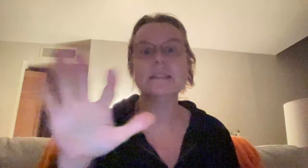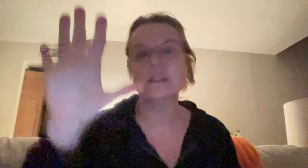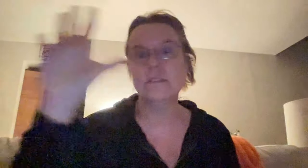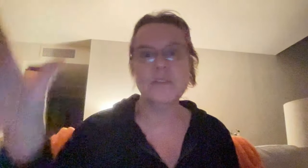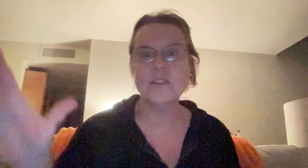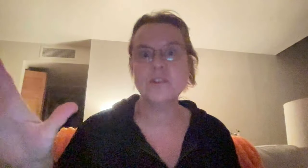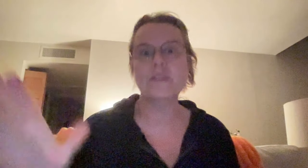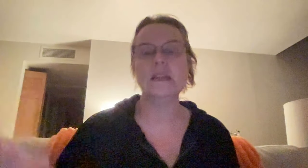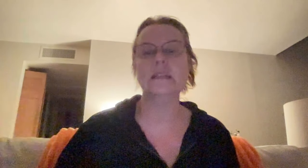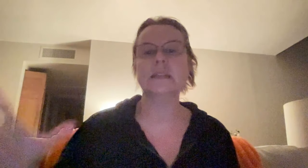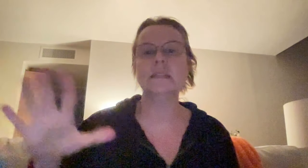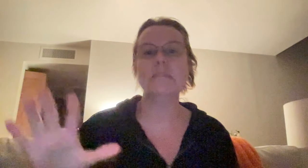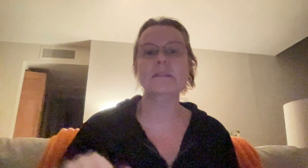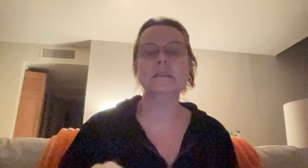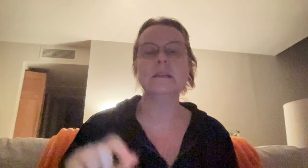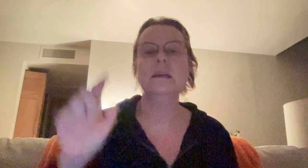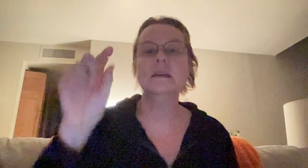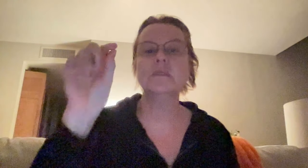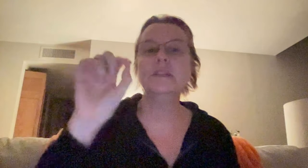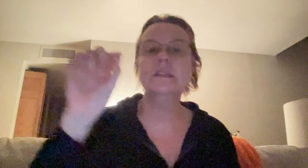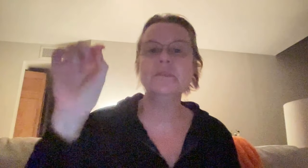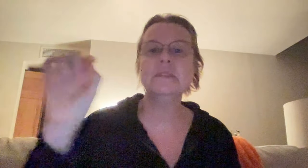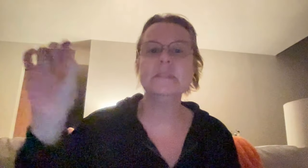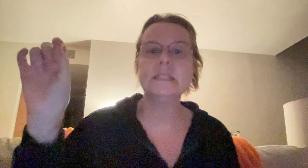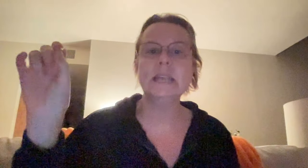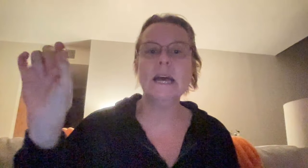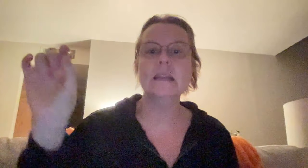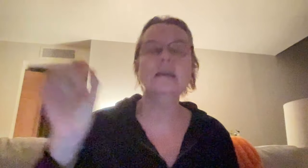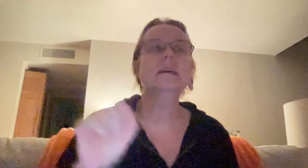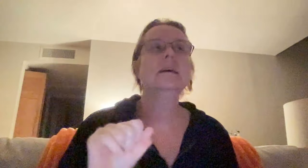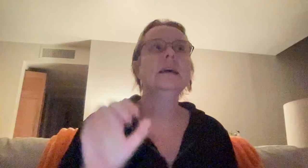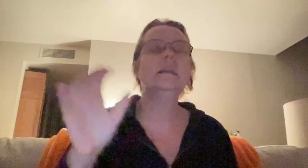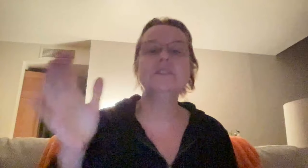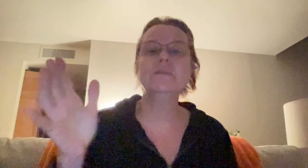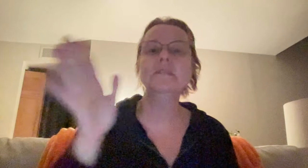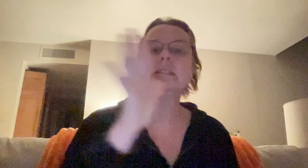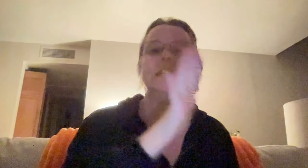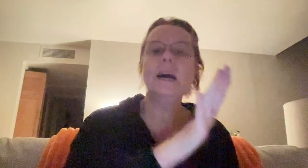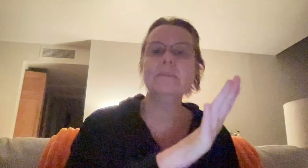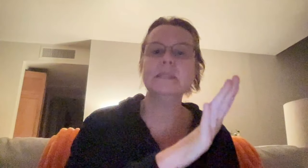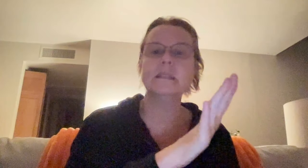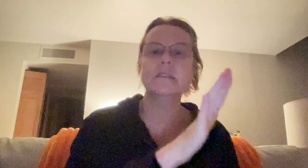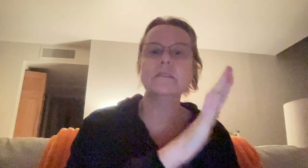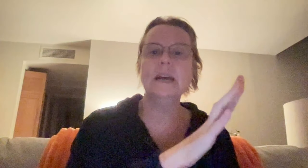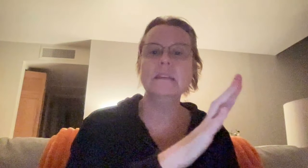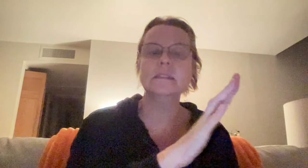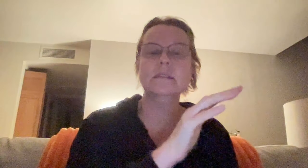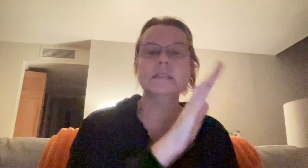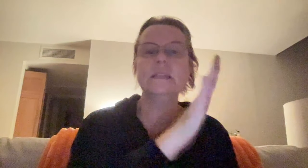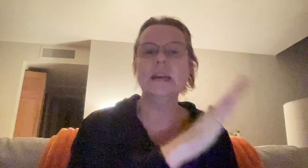that's another third thing that's on top of this. So intuitive is the N and intuitive is the opposite letter of S. Okay. So the